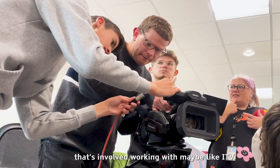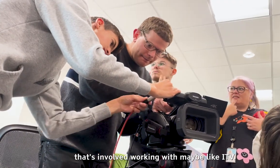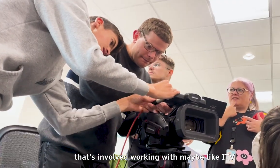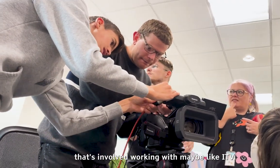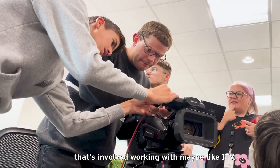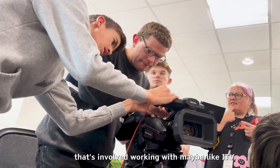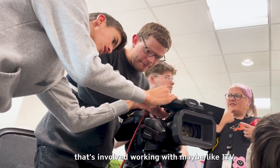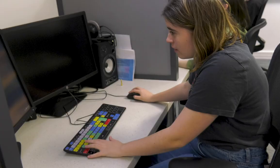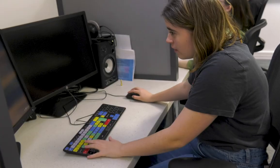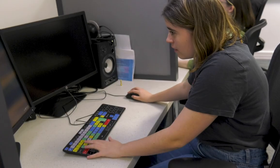ITV.